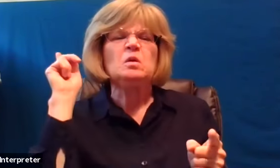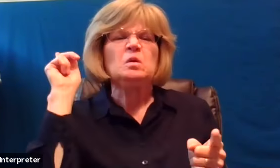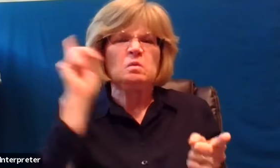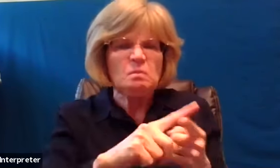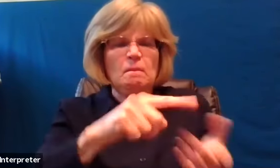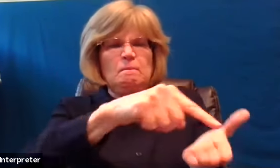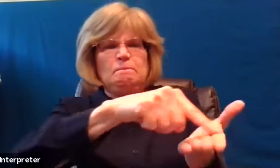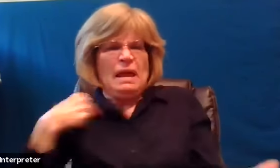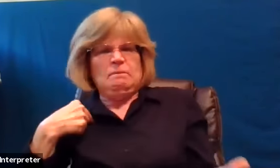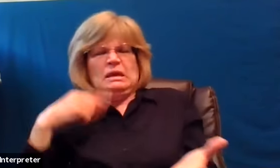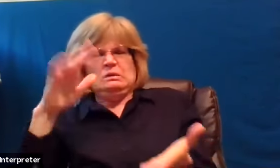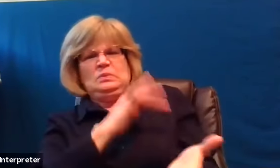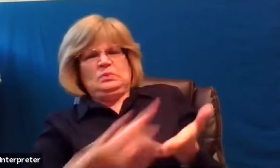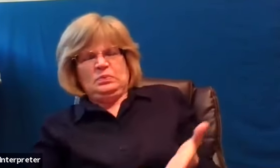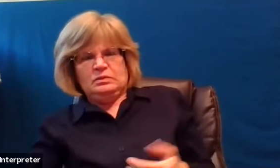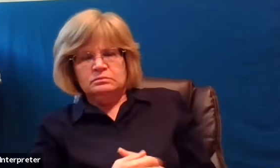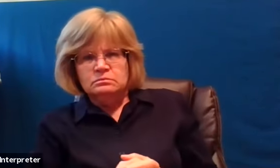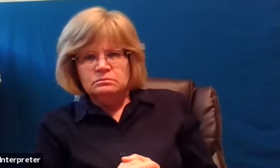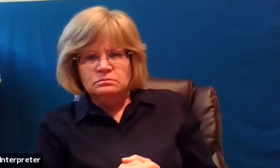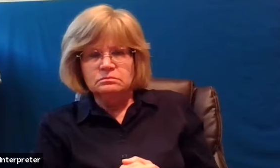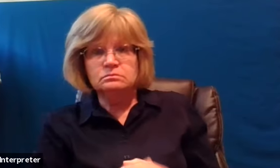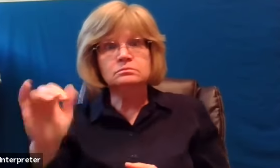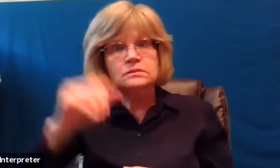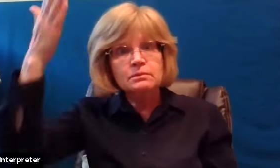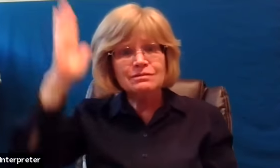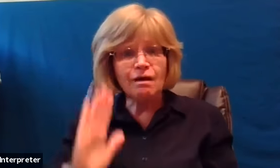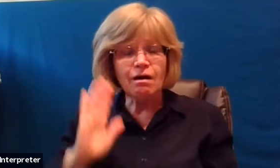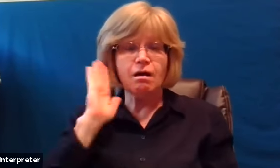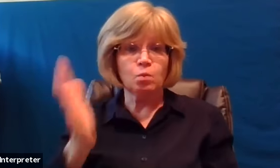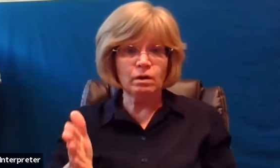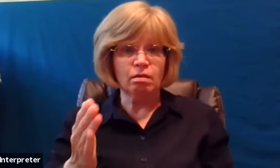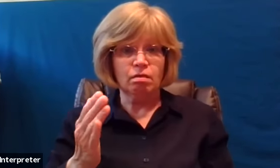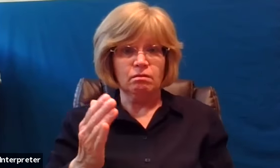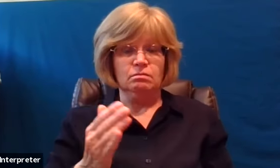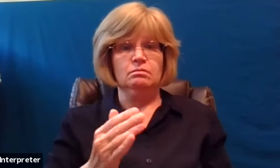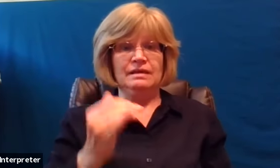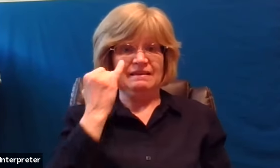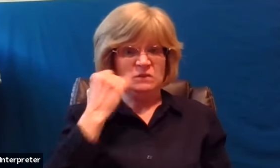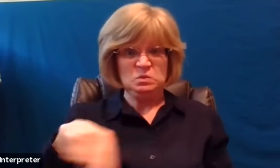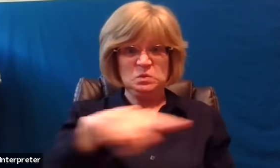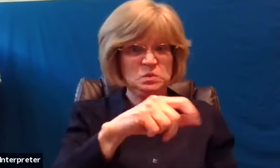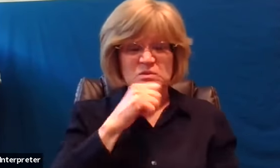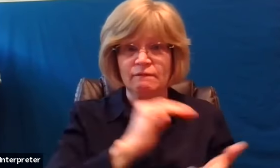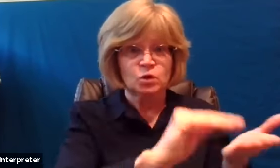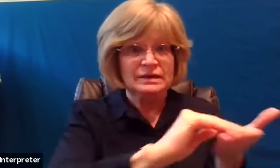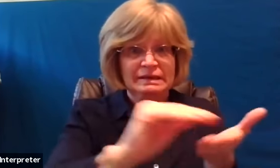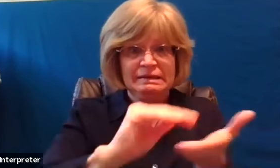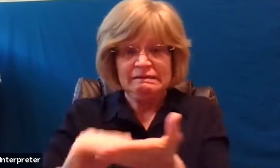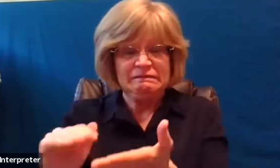debt so my heavenly father will also do to every one of you if you do not forgive your brother or sister